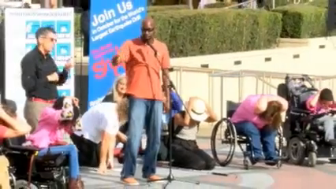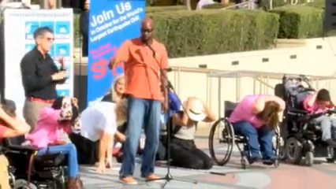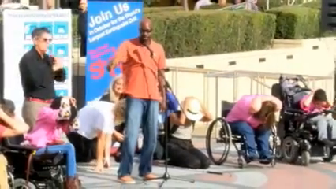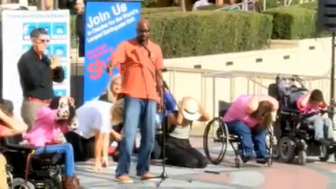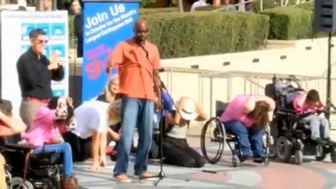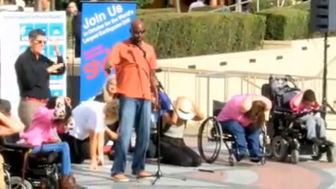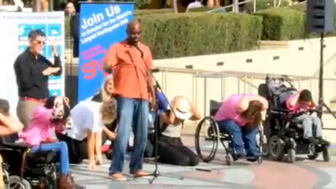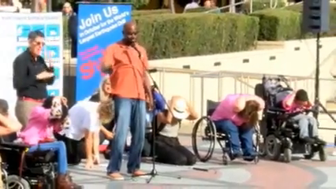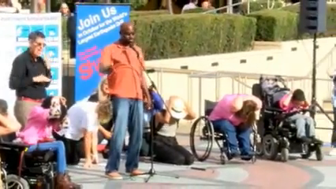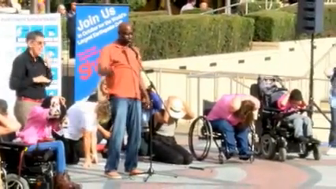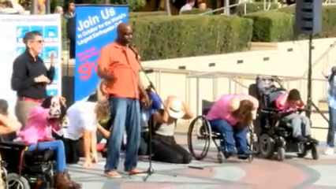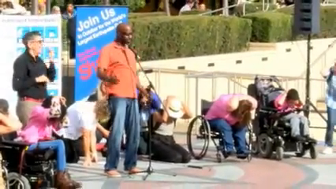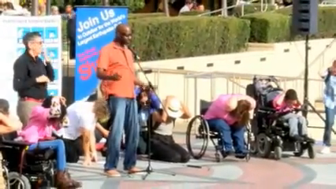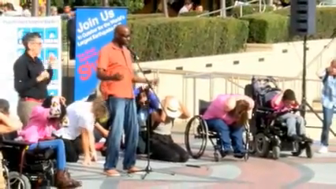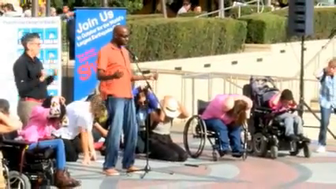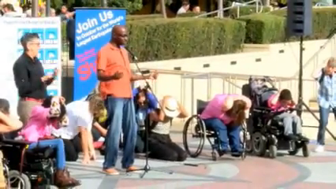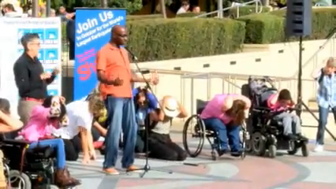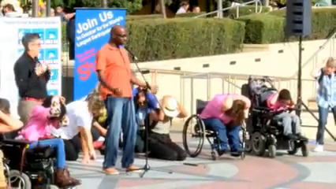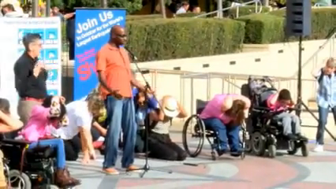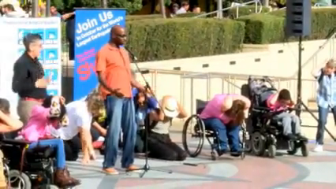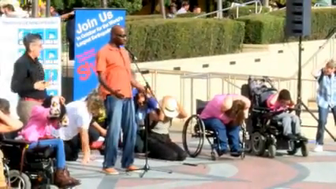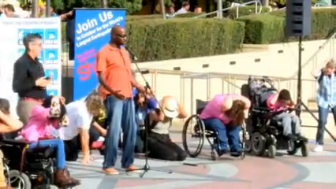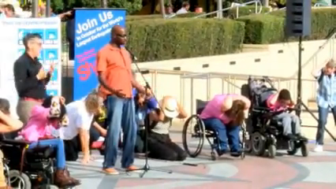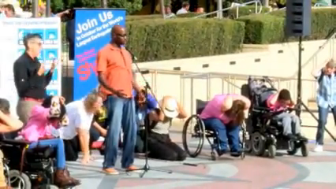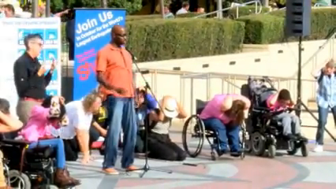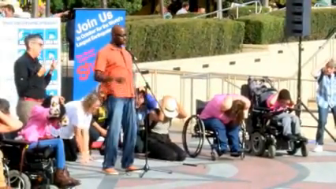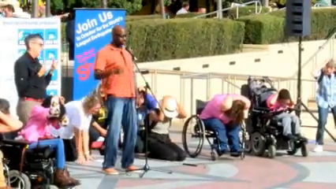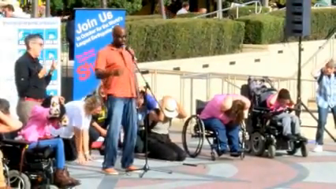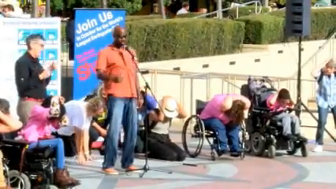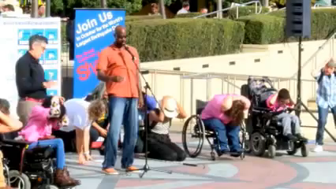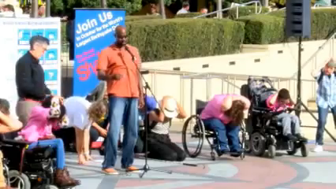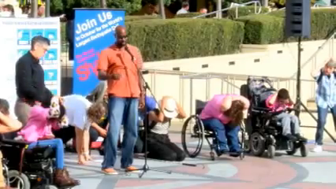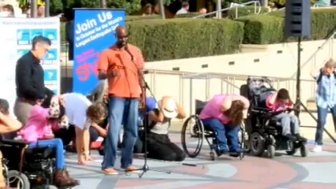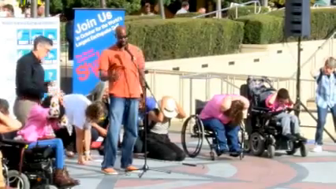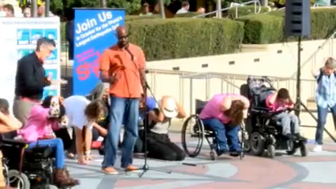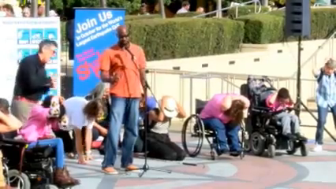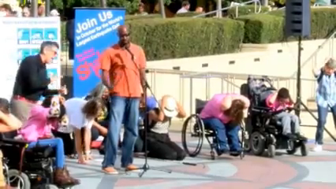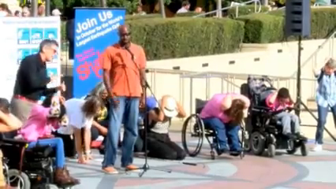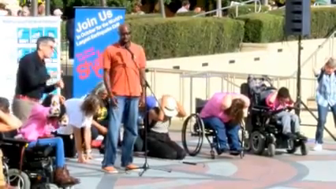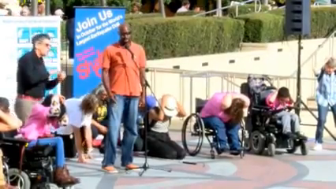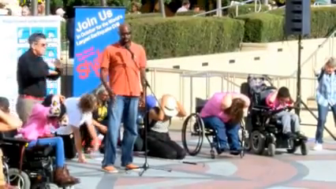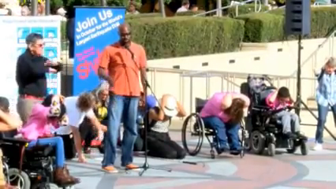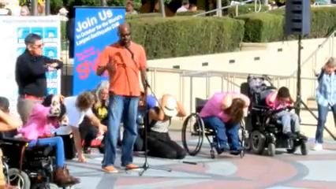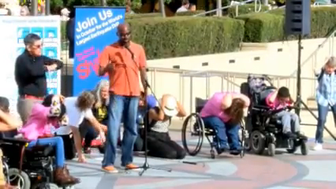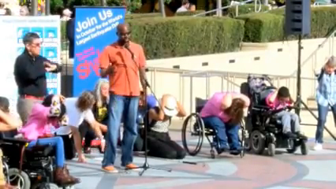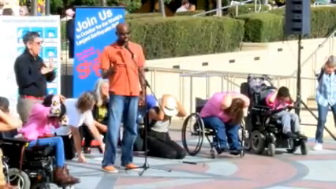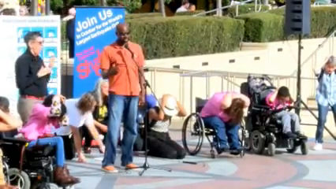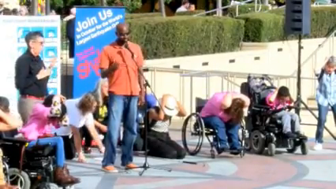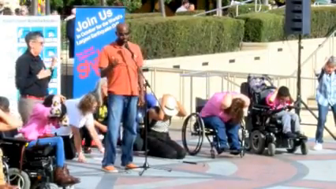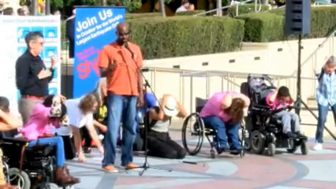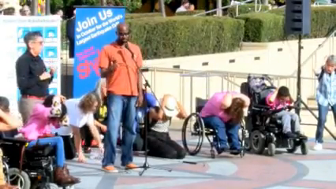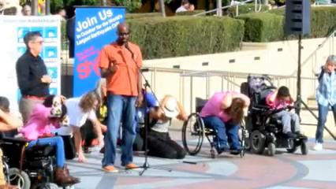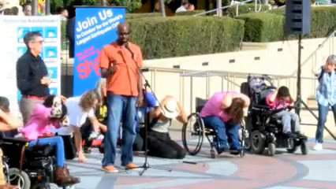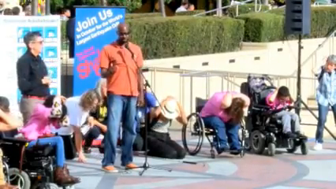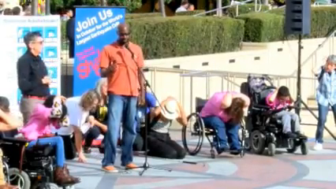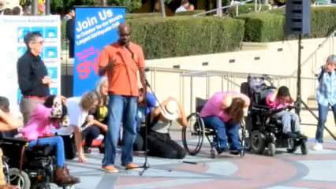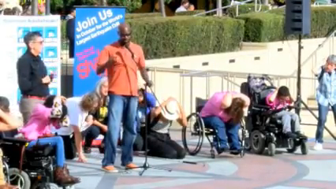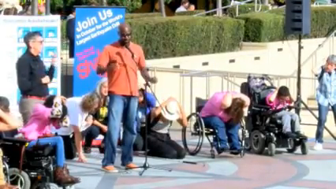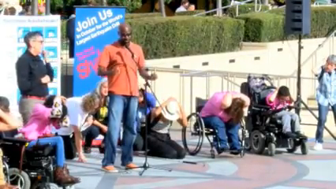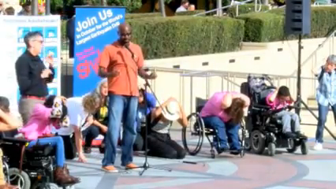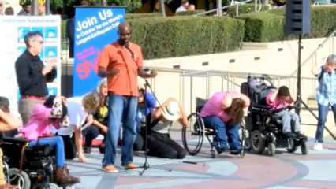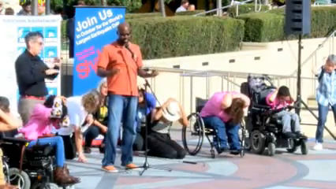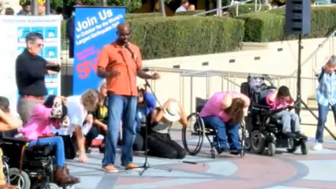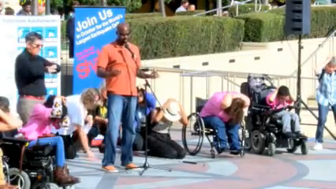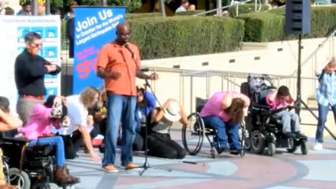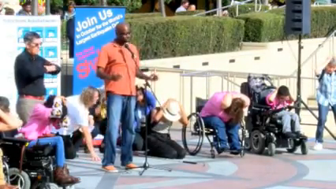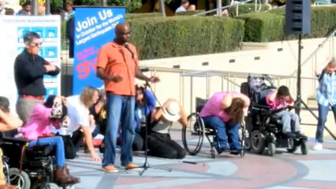if you're an able-bodied person, you'd be on the ground covering under a table or something like that. If there's no table, then you